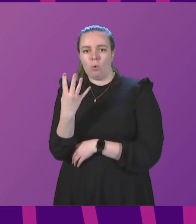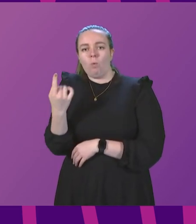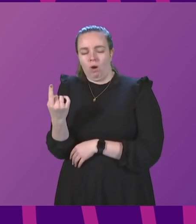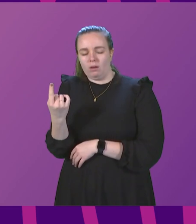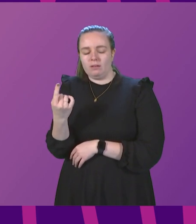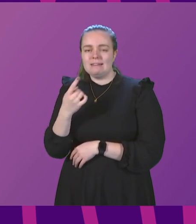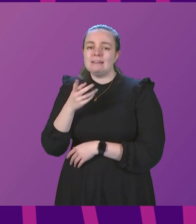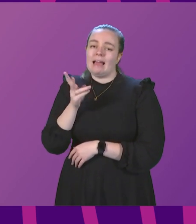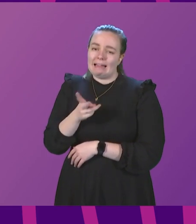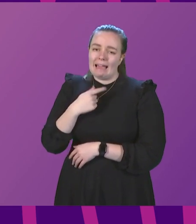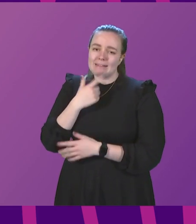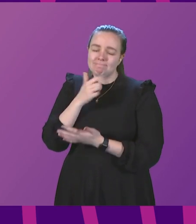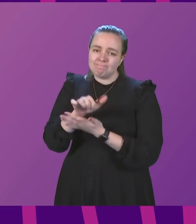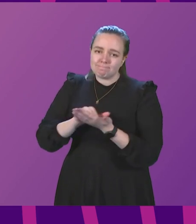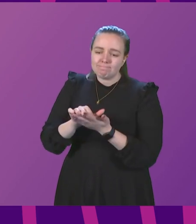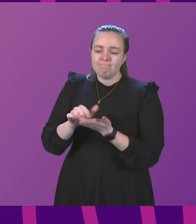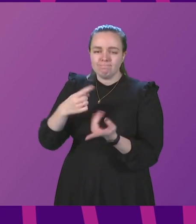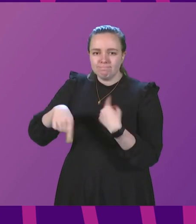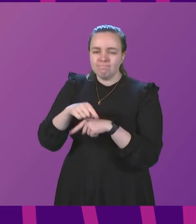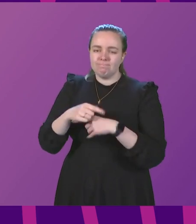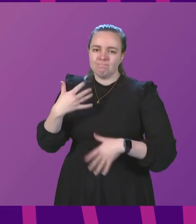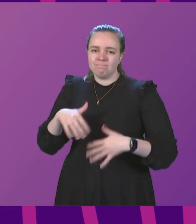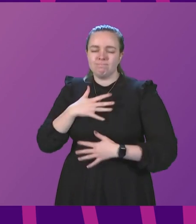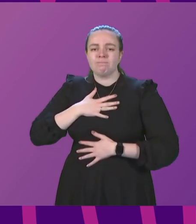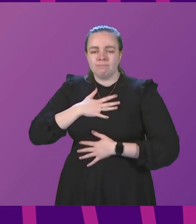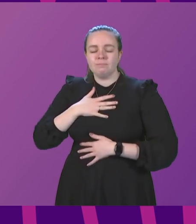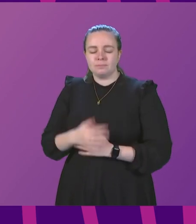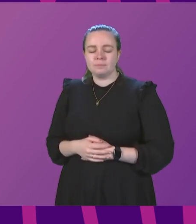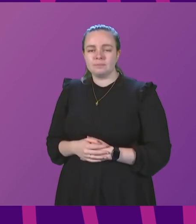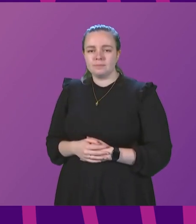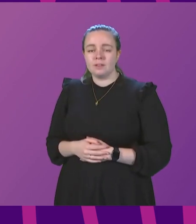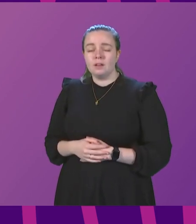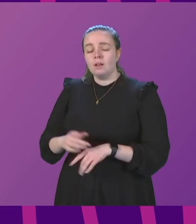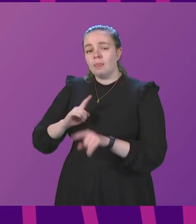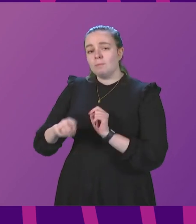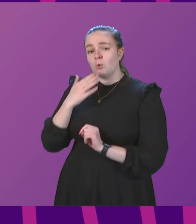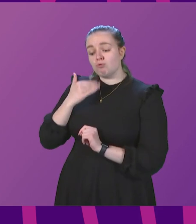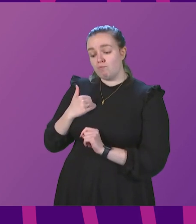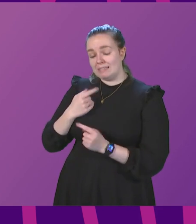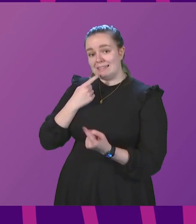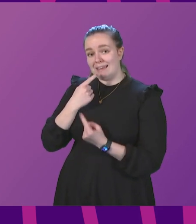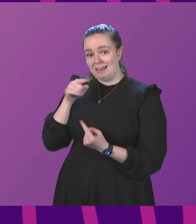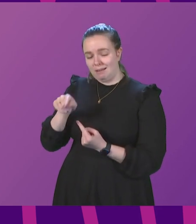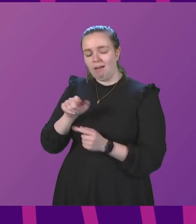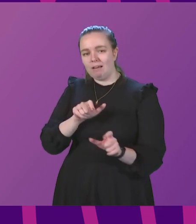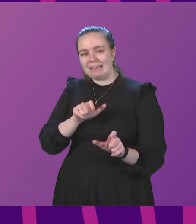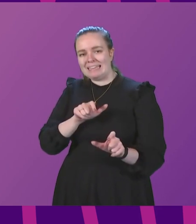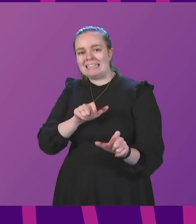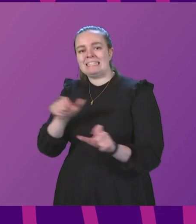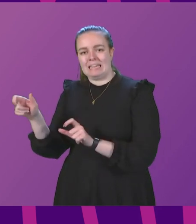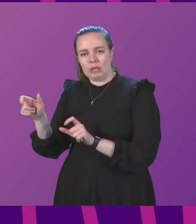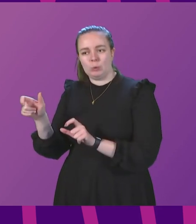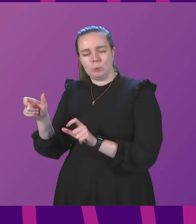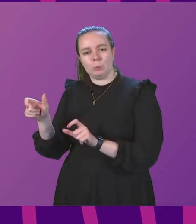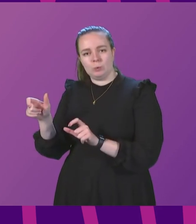again, my condolences are with everyone mourning a loved one. The most recent data does continue, though, to give